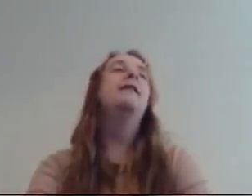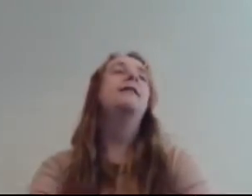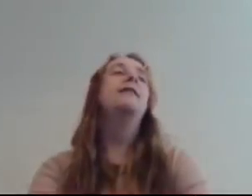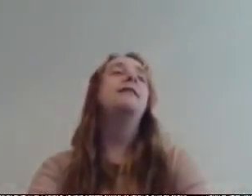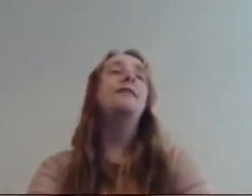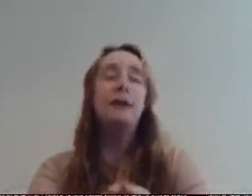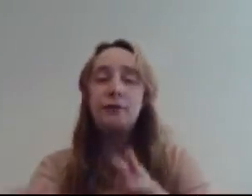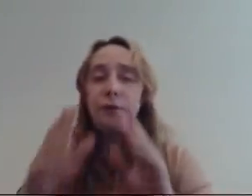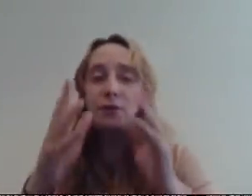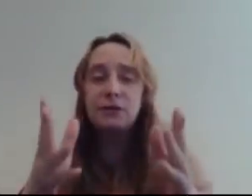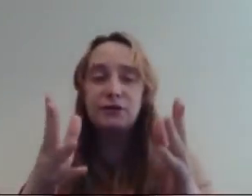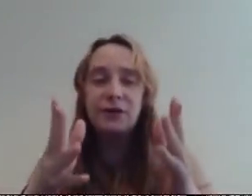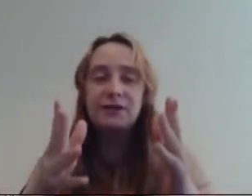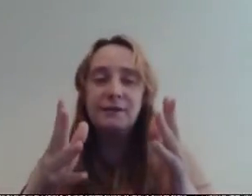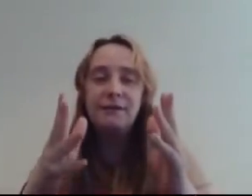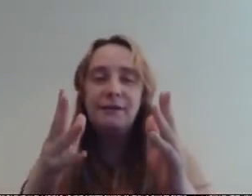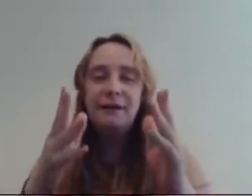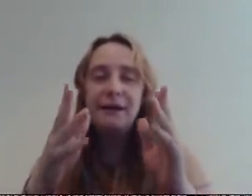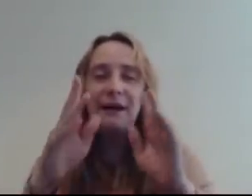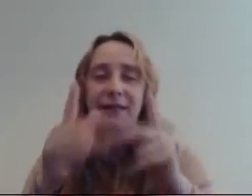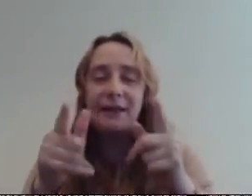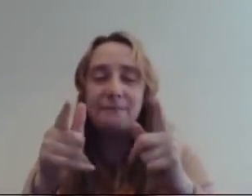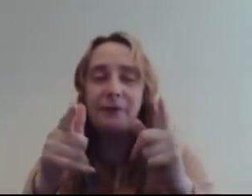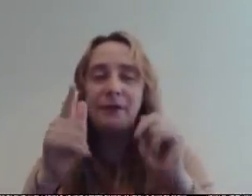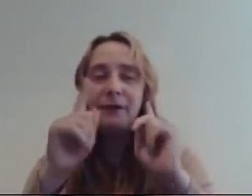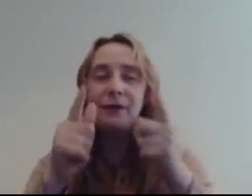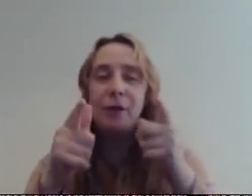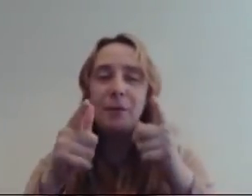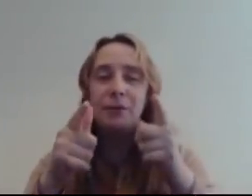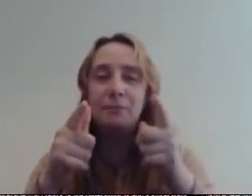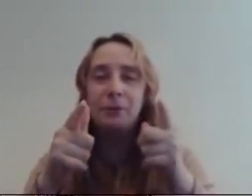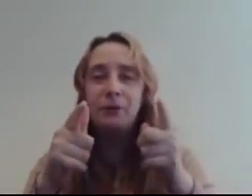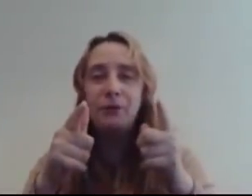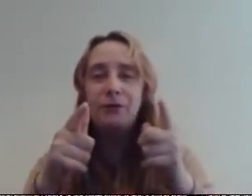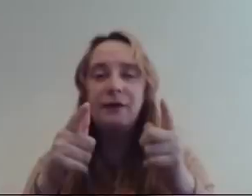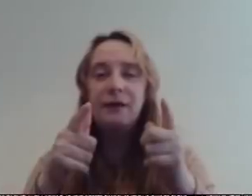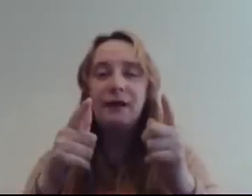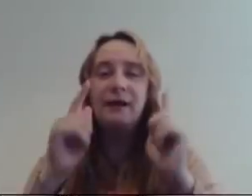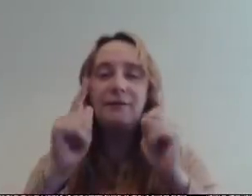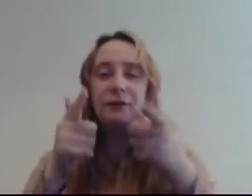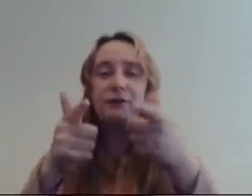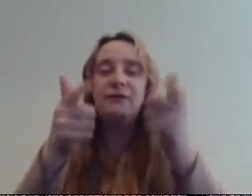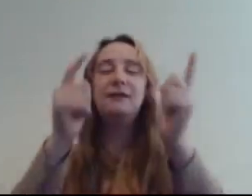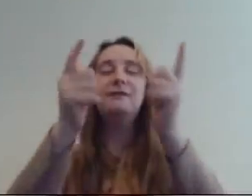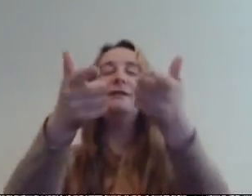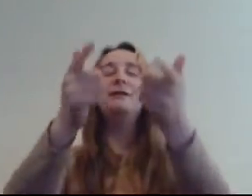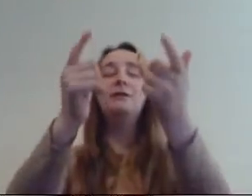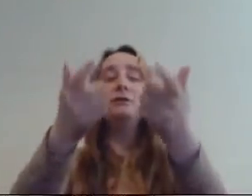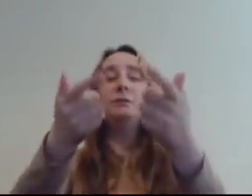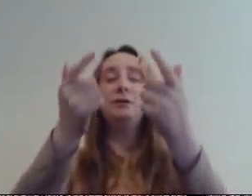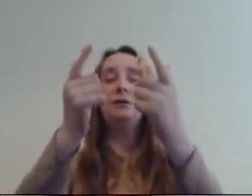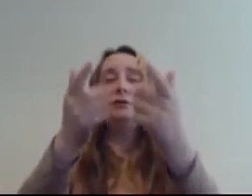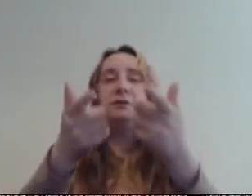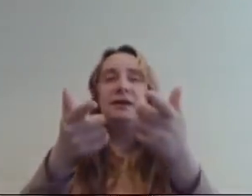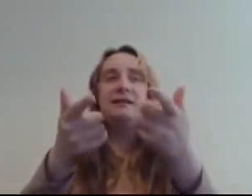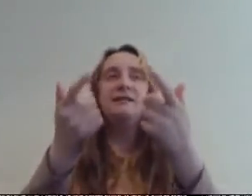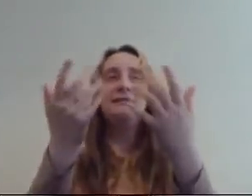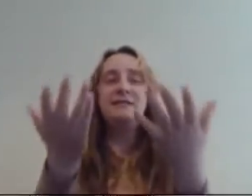but thank you for watching this reaction hit the like button comment down below and have a good day good night good week good weekend stay